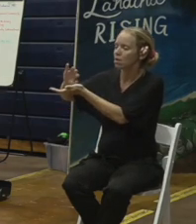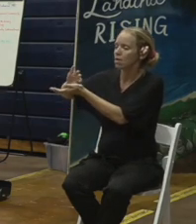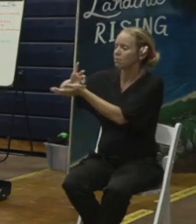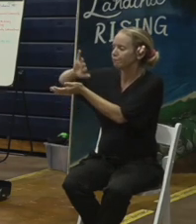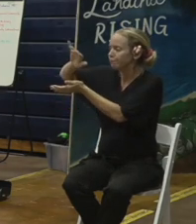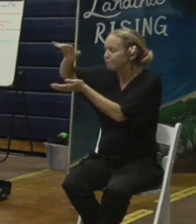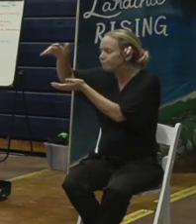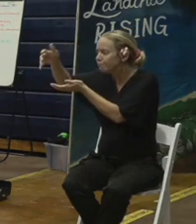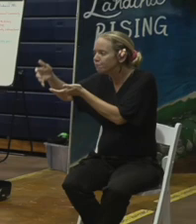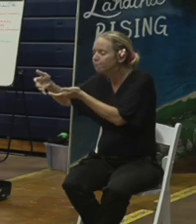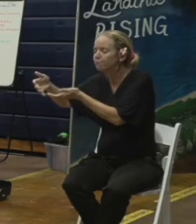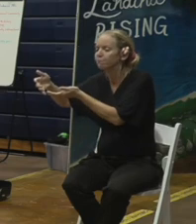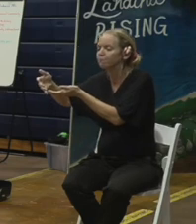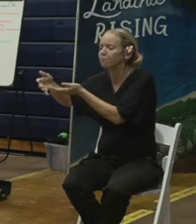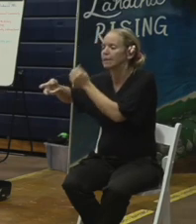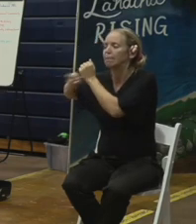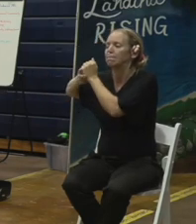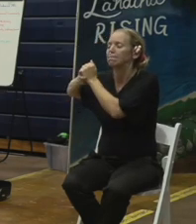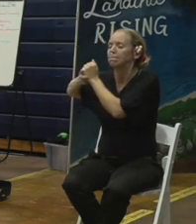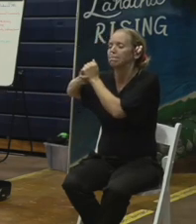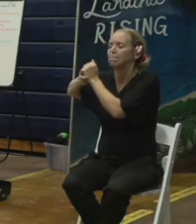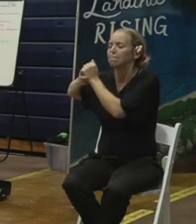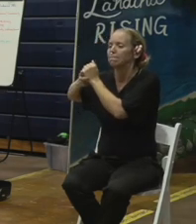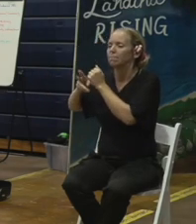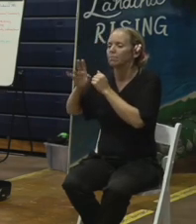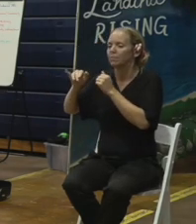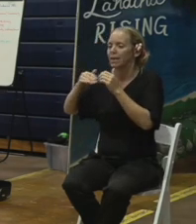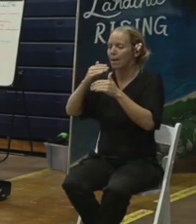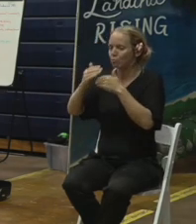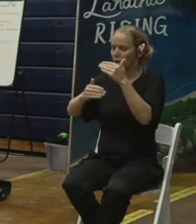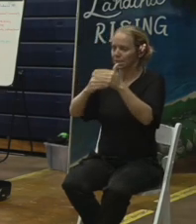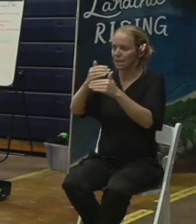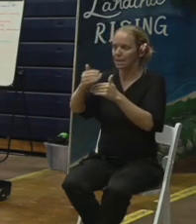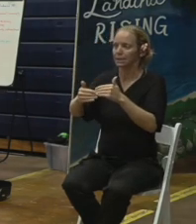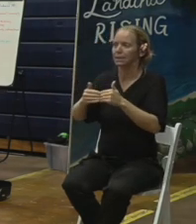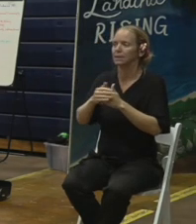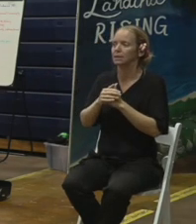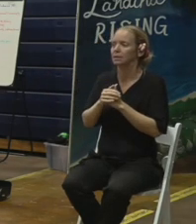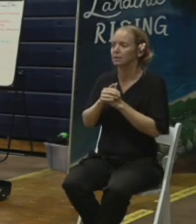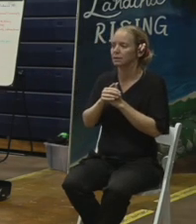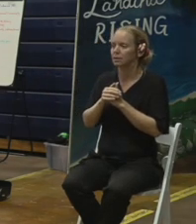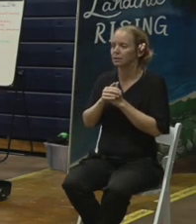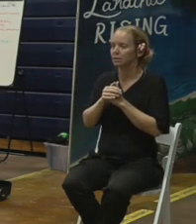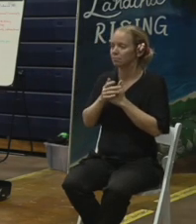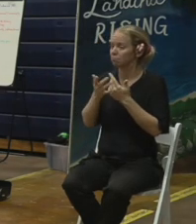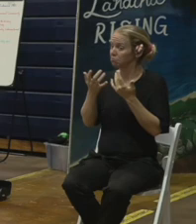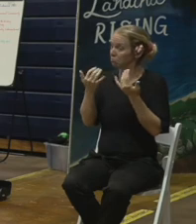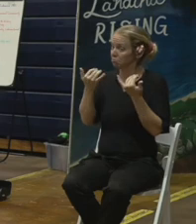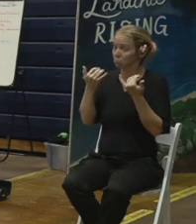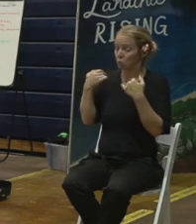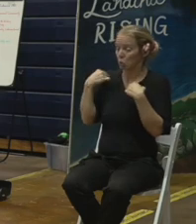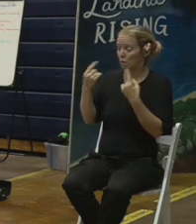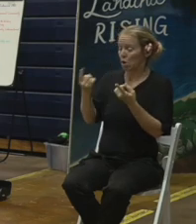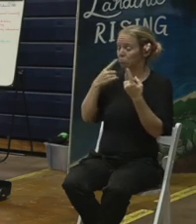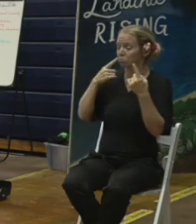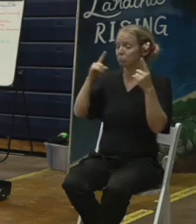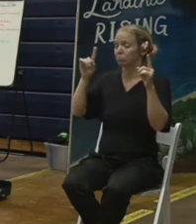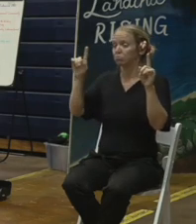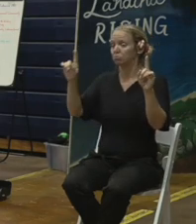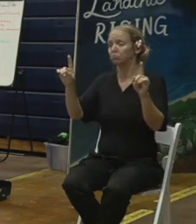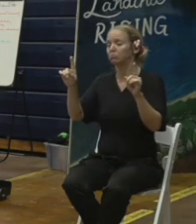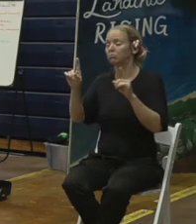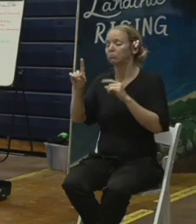encapsulated but again that process as it moves forward to date has been very successful at maintaining